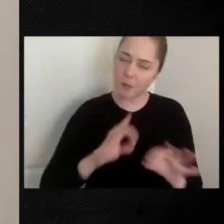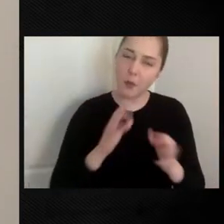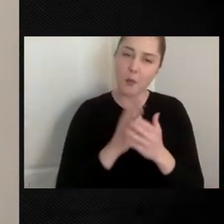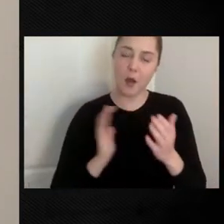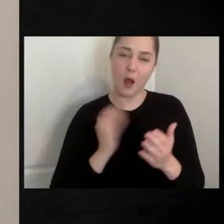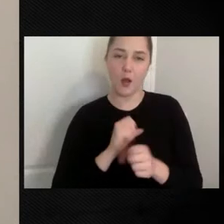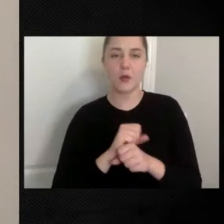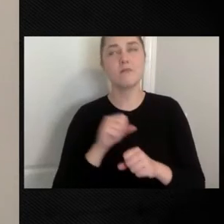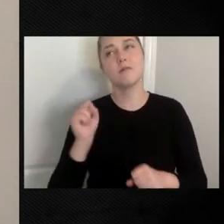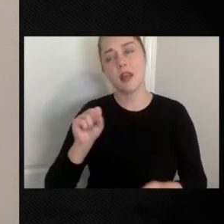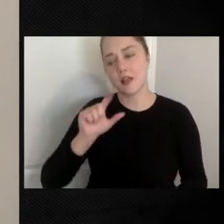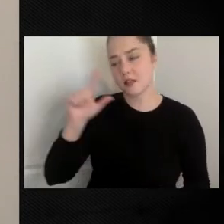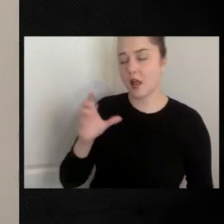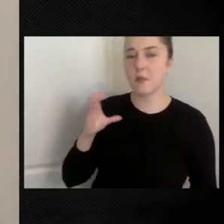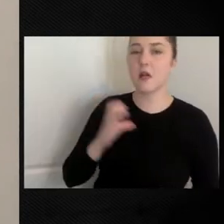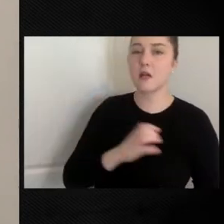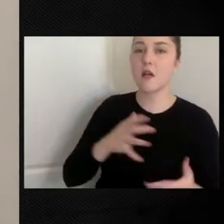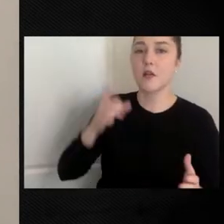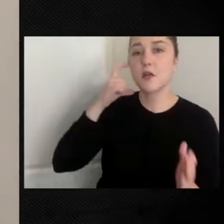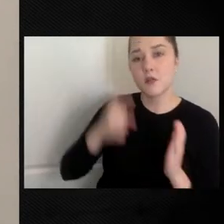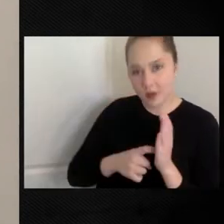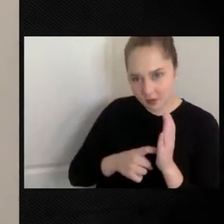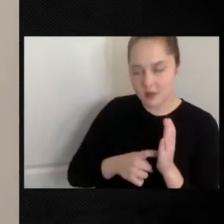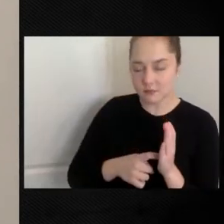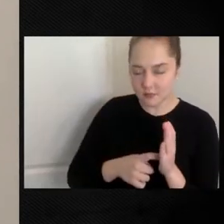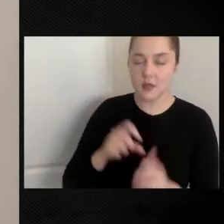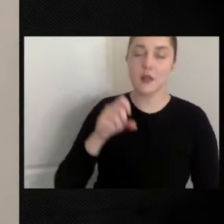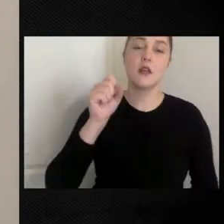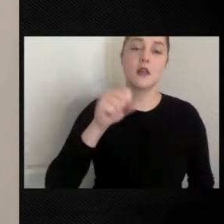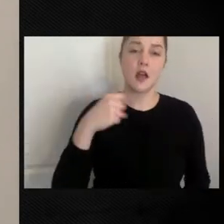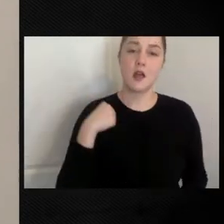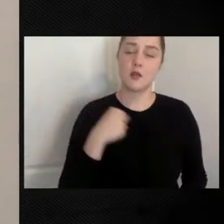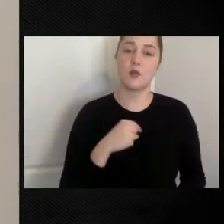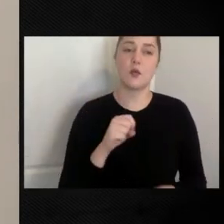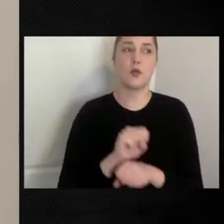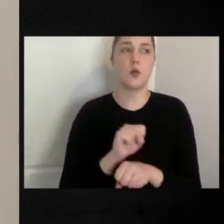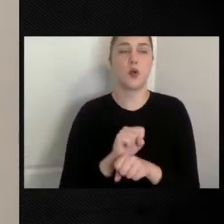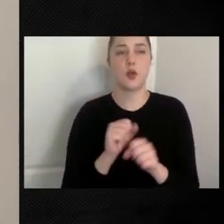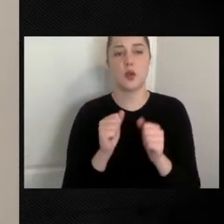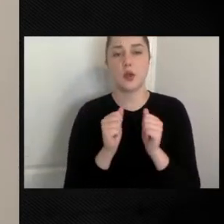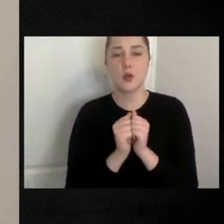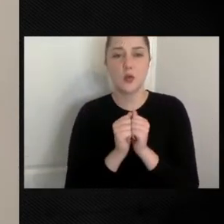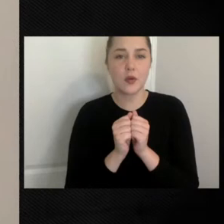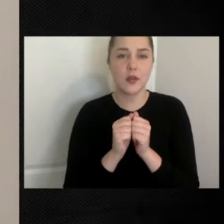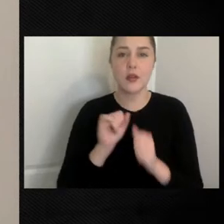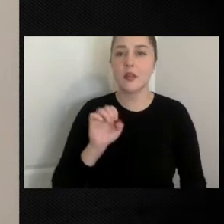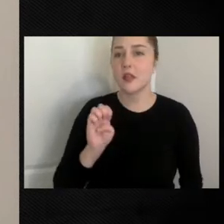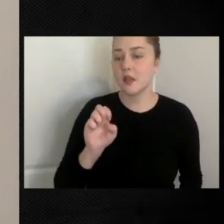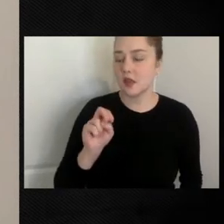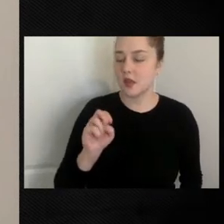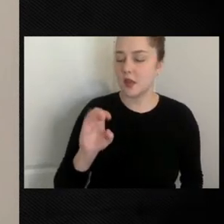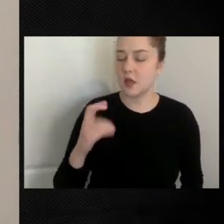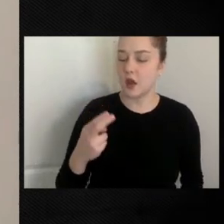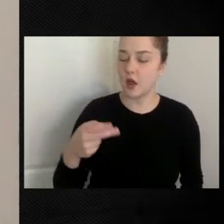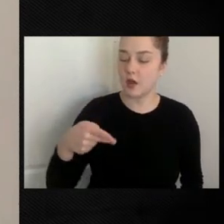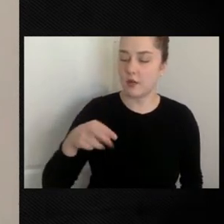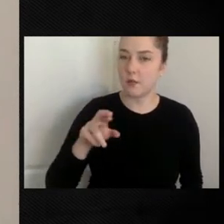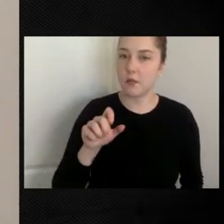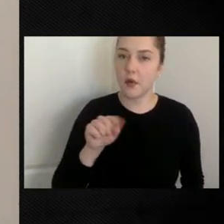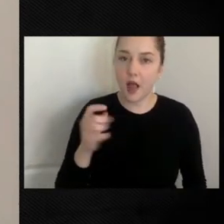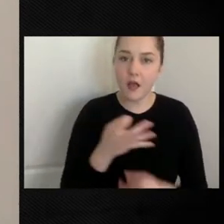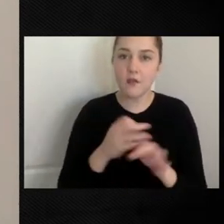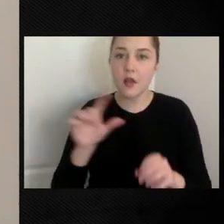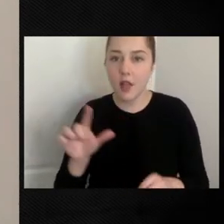the Library of Congress has recognized us. Yes, we are working with Ina Pratt Free Library, Digital Maryland